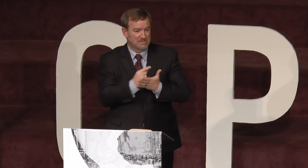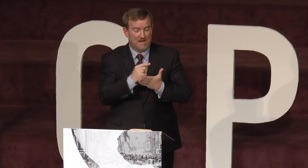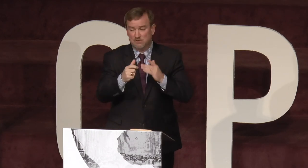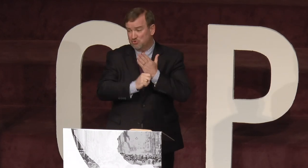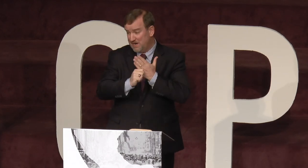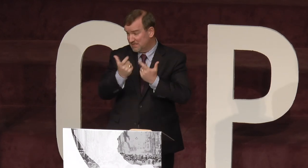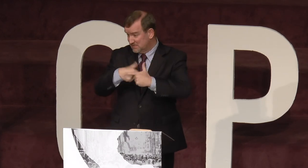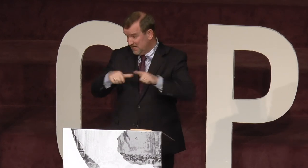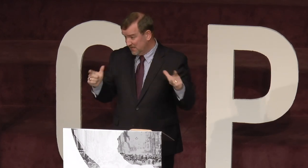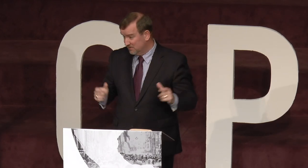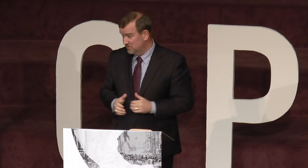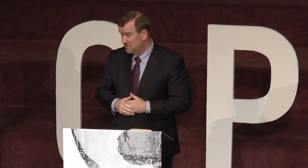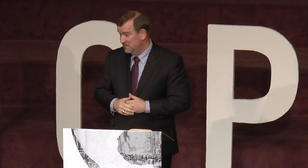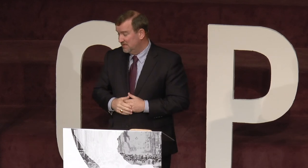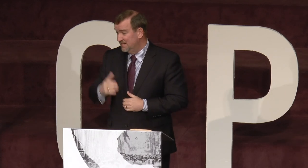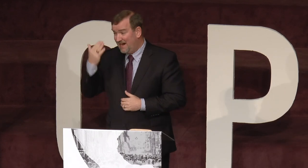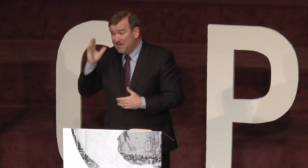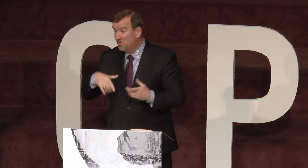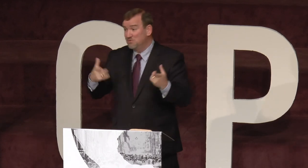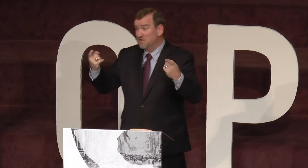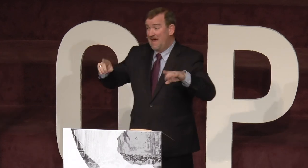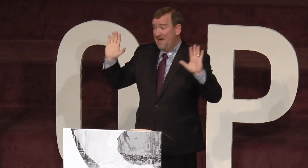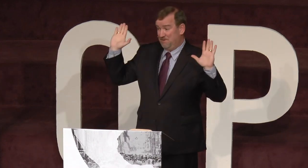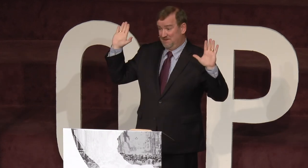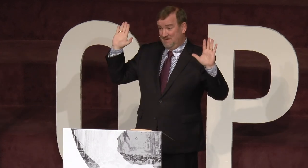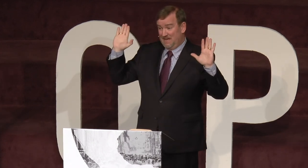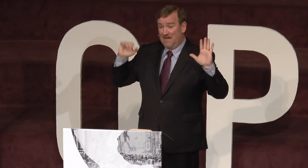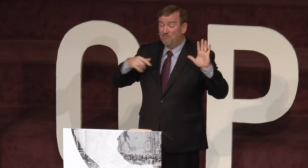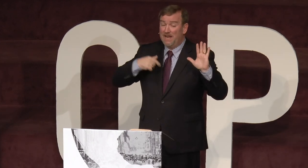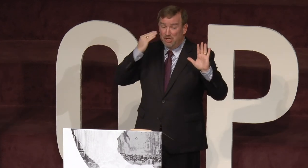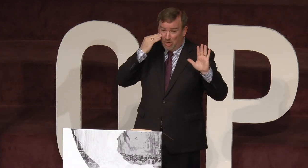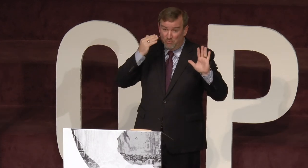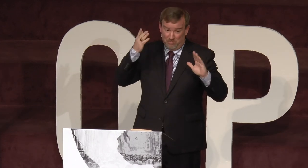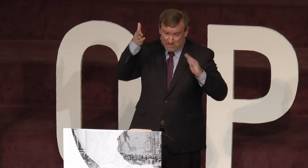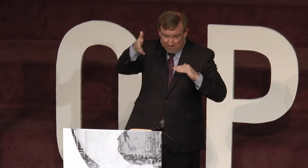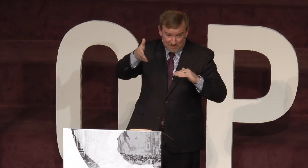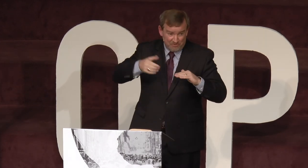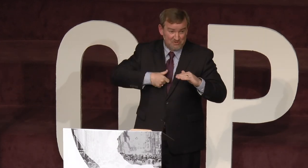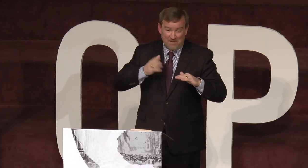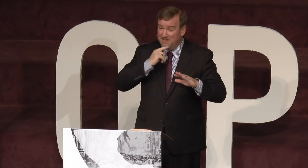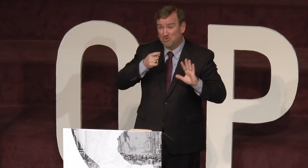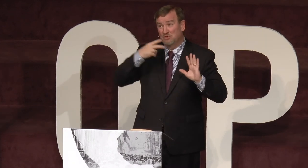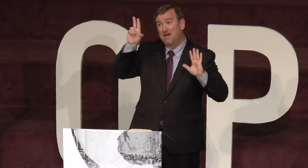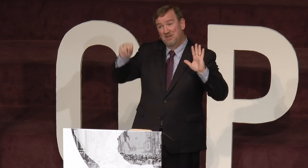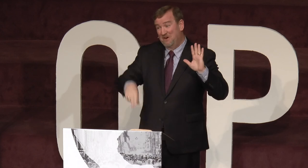a gospel tract in sign language. Now, I didn't know what was going to happen. If I'd have known what was coming in the future, I may have told God no.